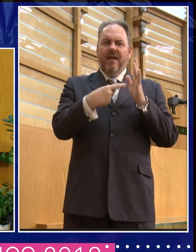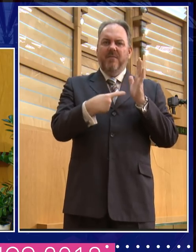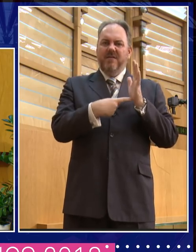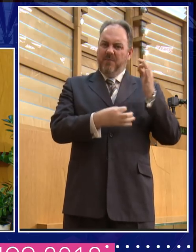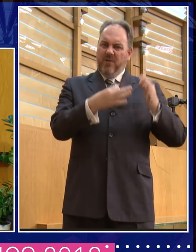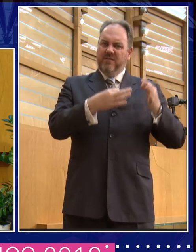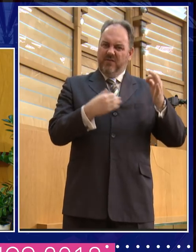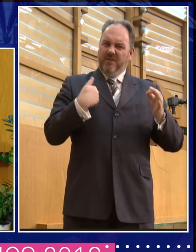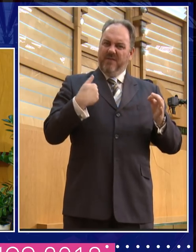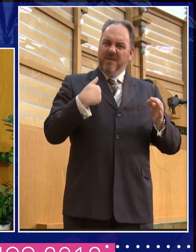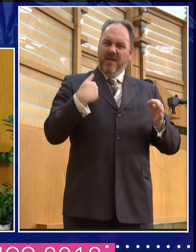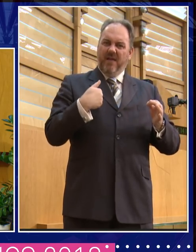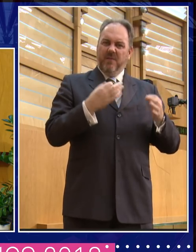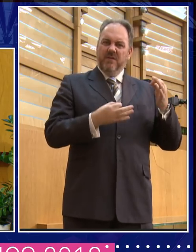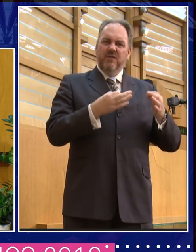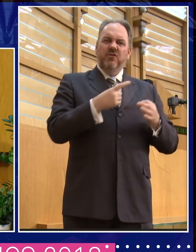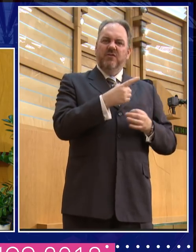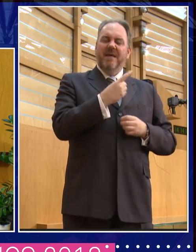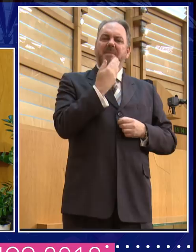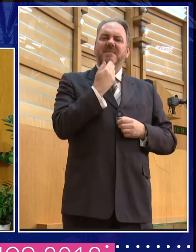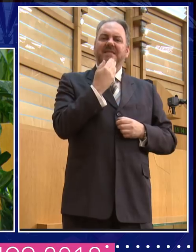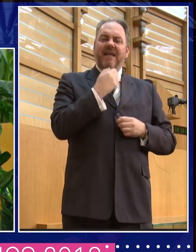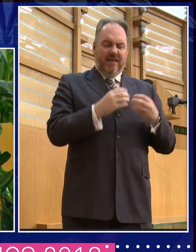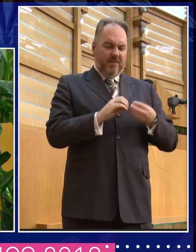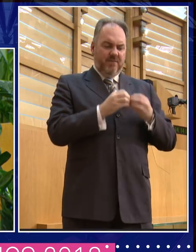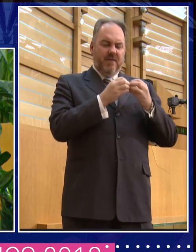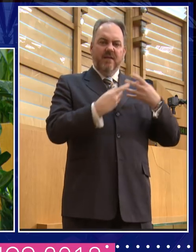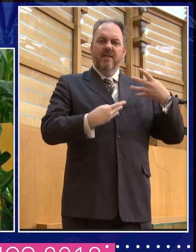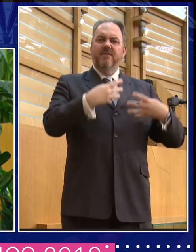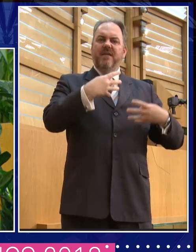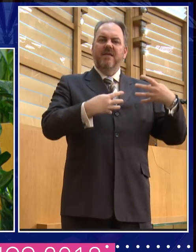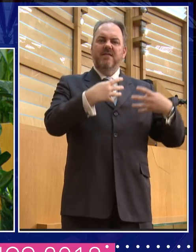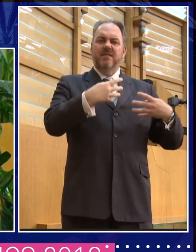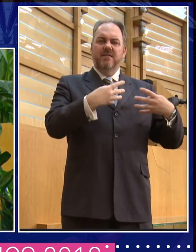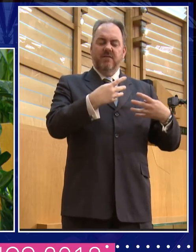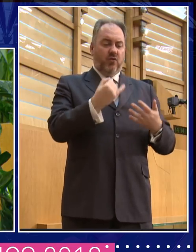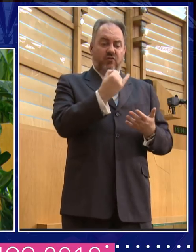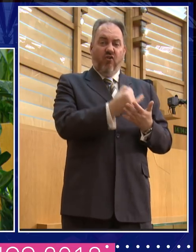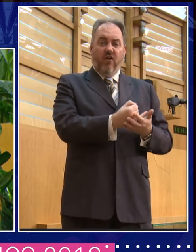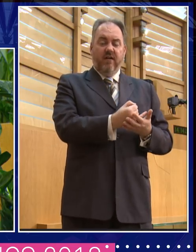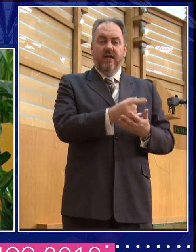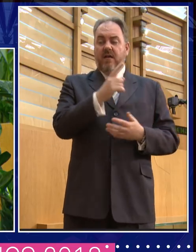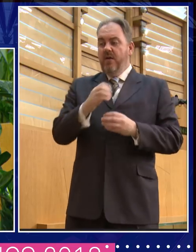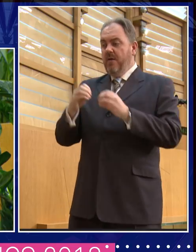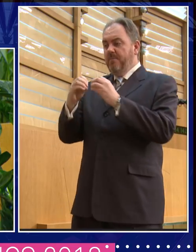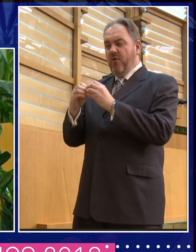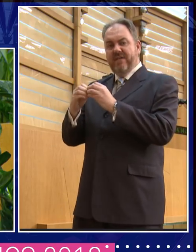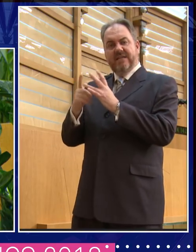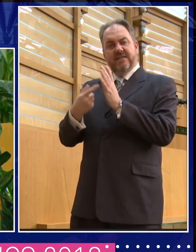what police pay would amount to. And the other was Boris Johnson, who didn't have the foggiest clue what his party's